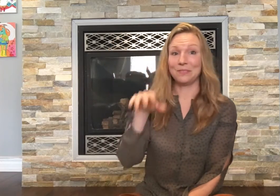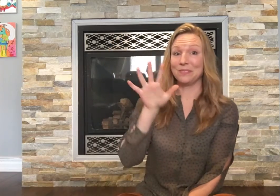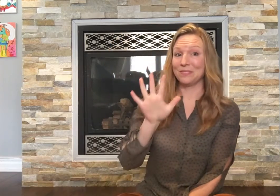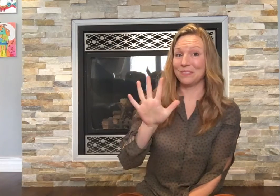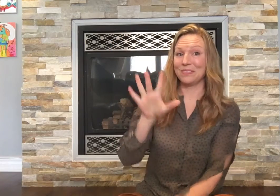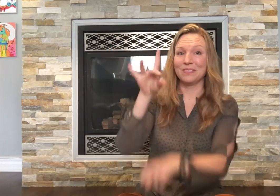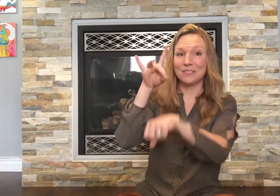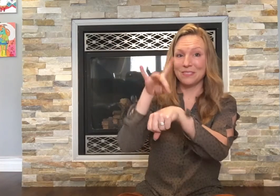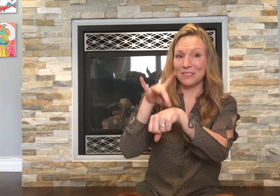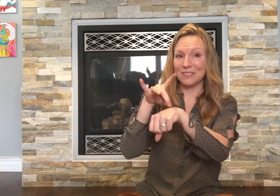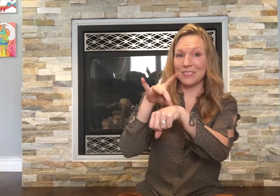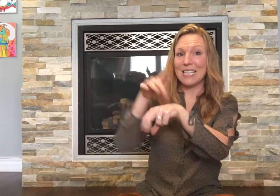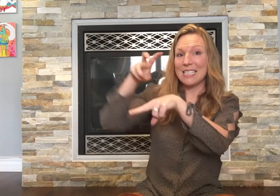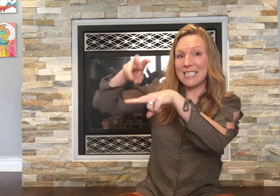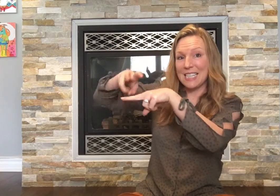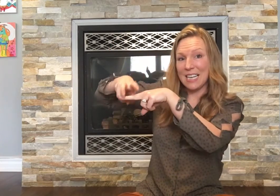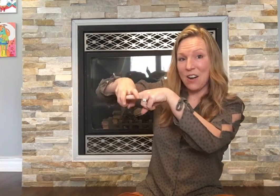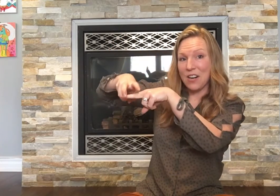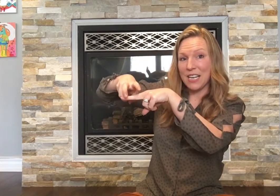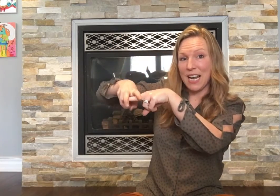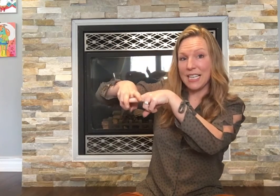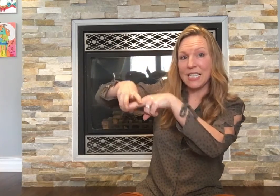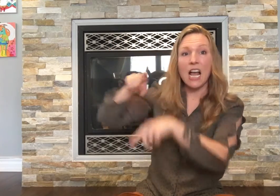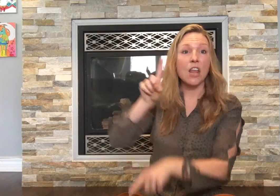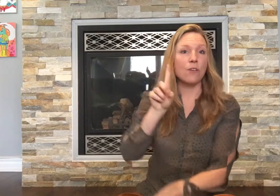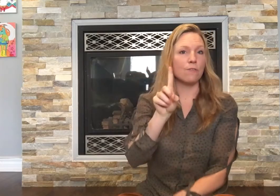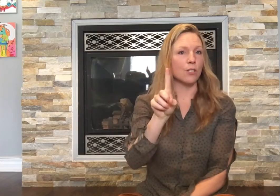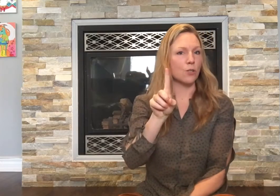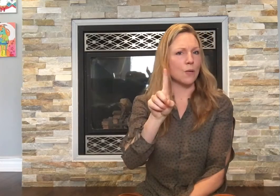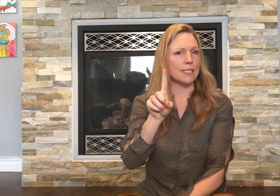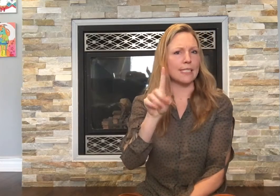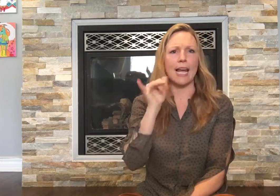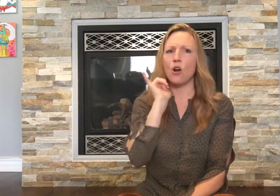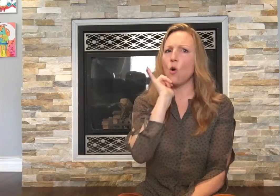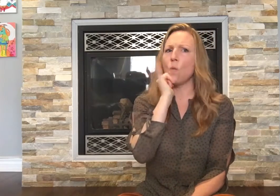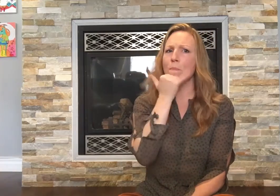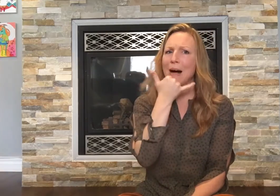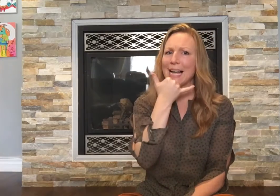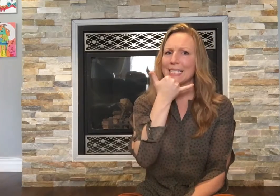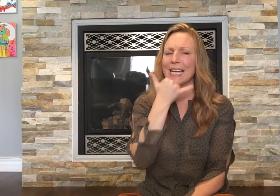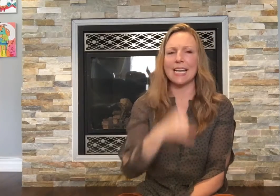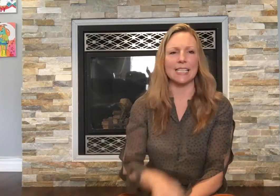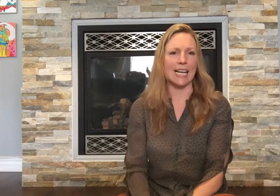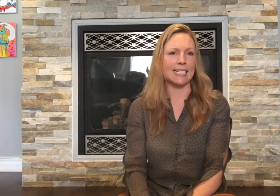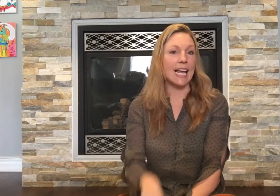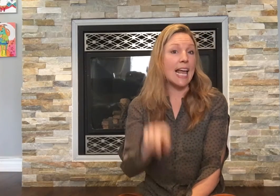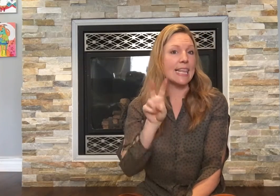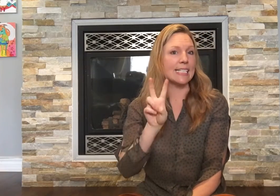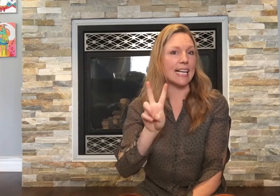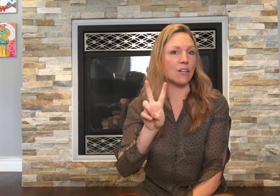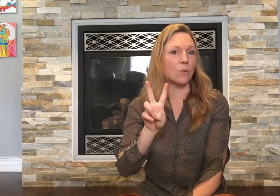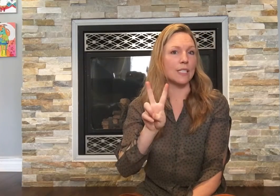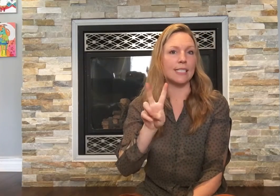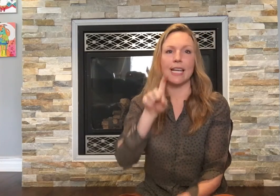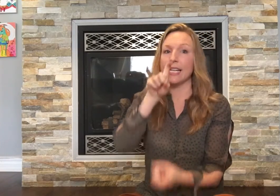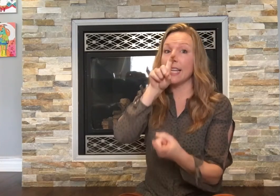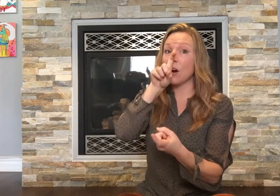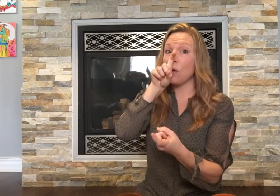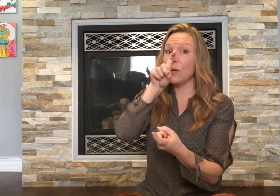Five little pumpkins sitting on a gate. The first one said oh my it's getting late. The second one said there are